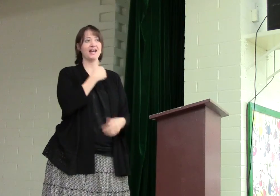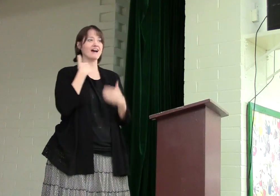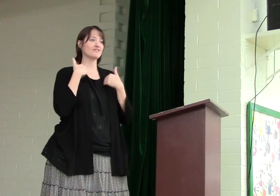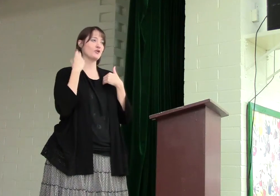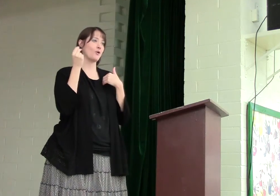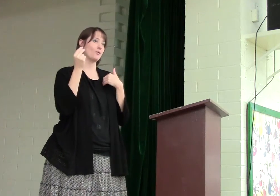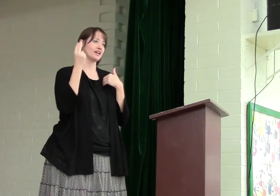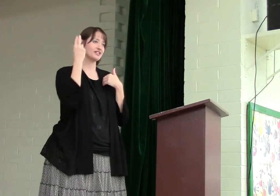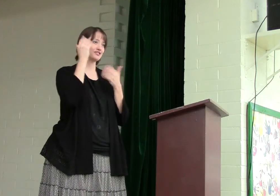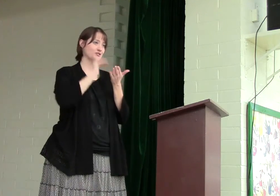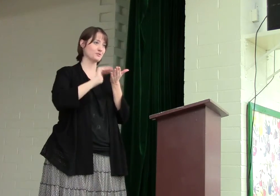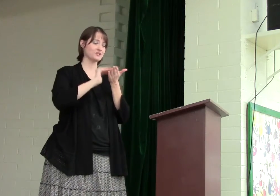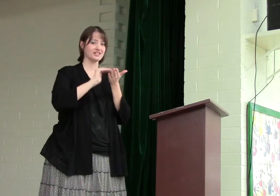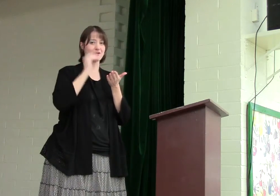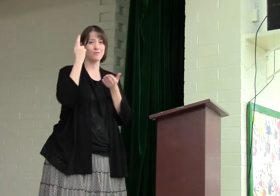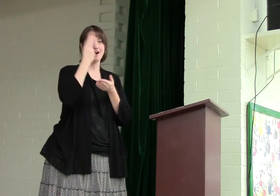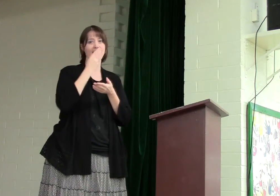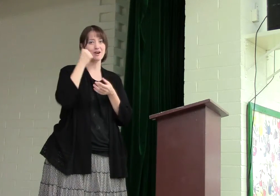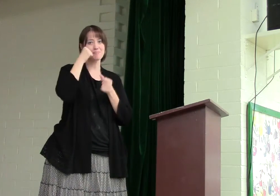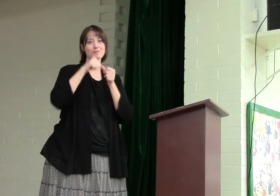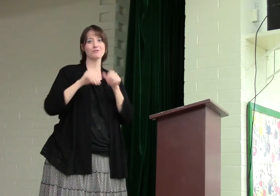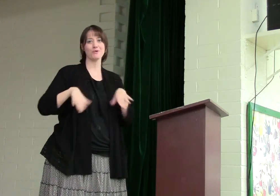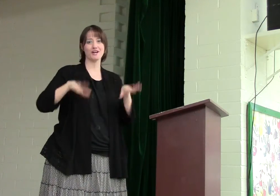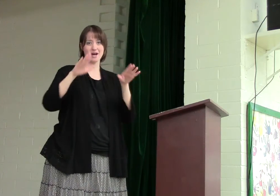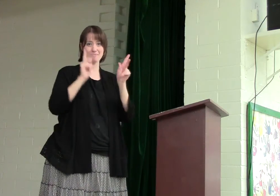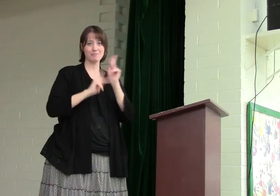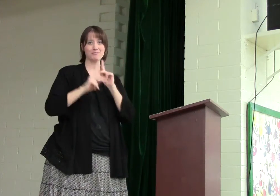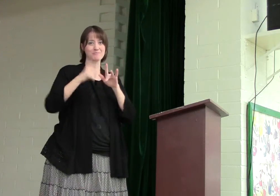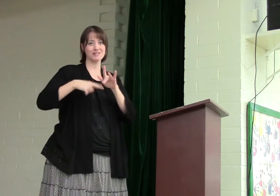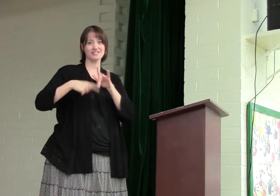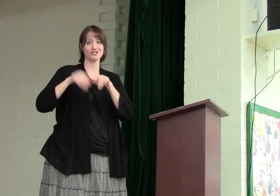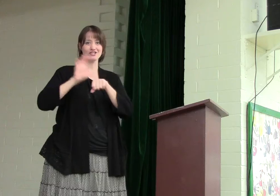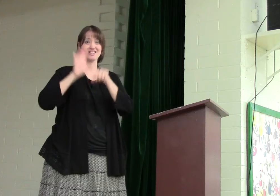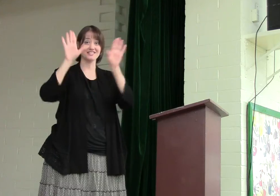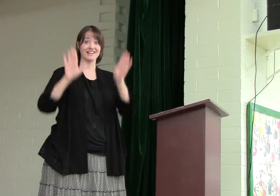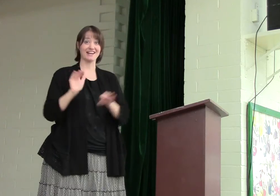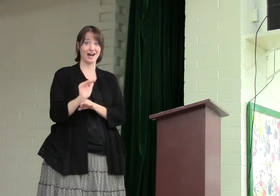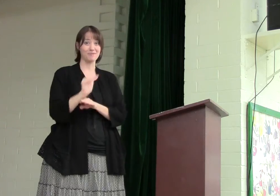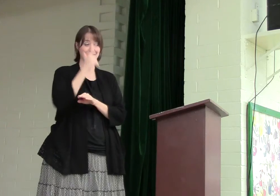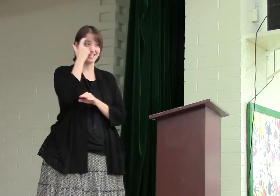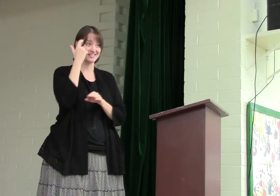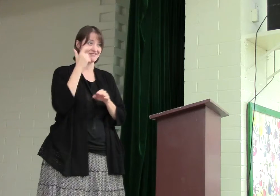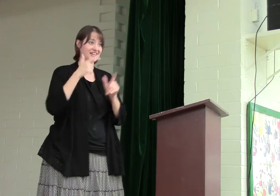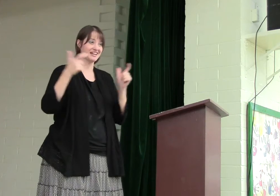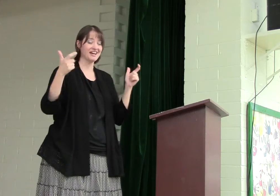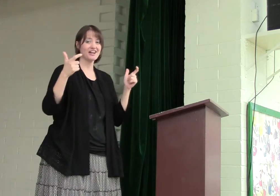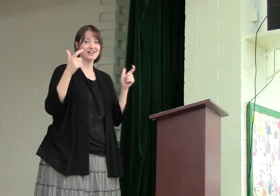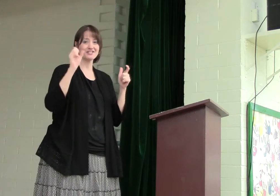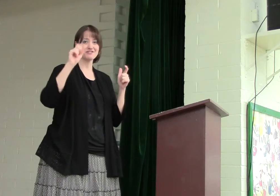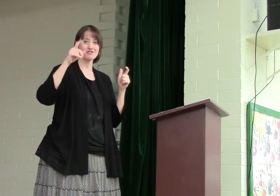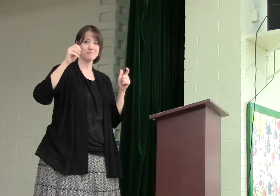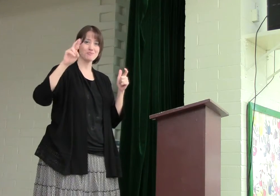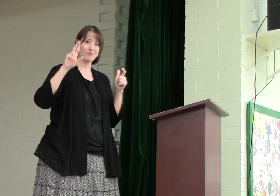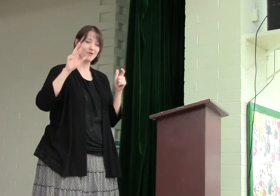have no excuse in Hawaii. remember growing up, people would miss church on Sunday night because of the Super Bowl.